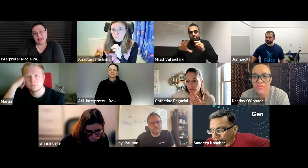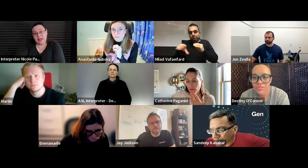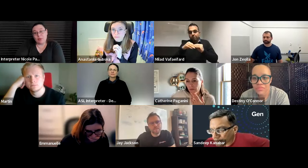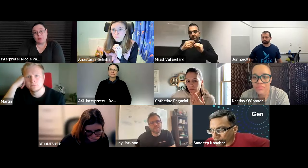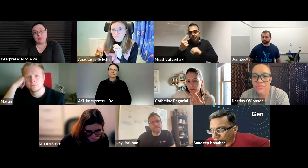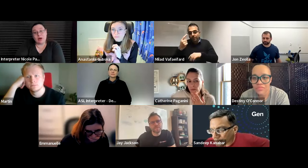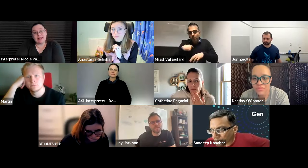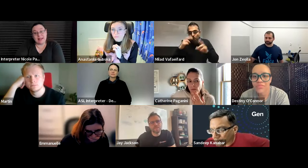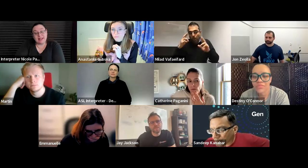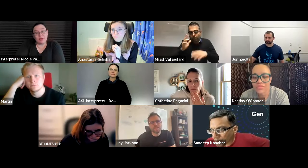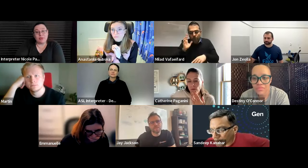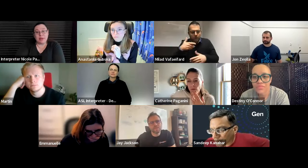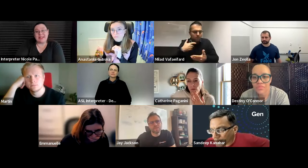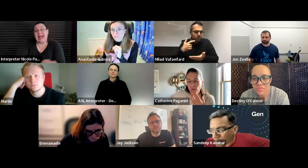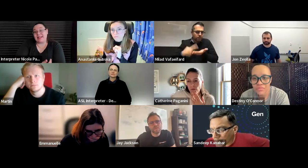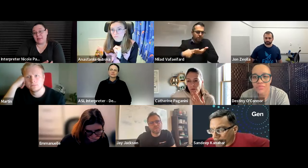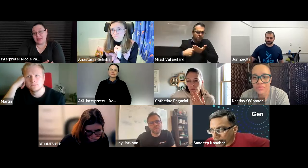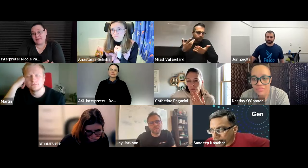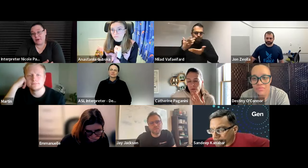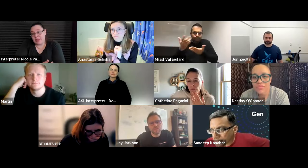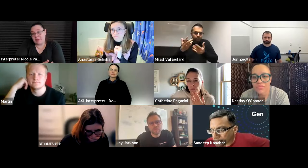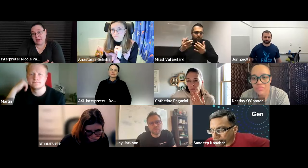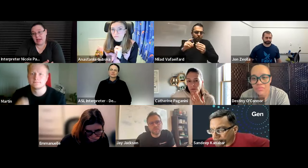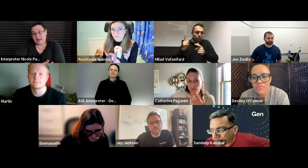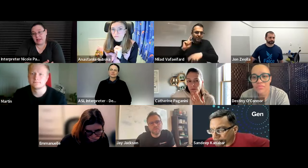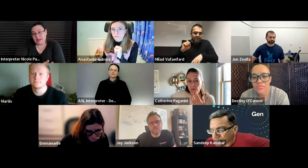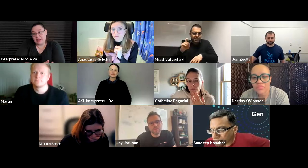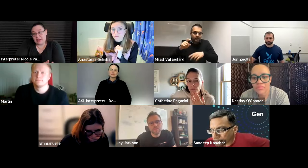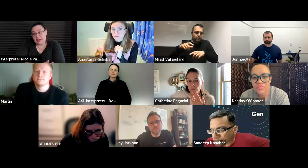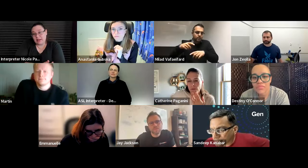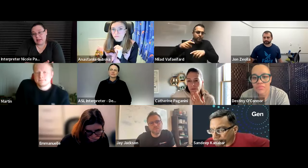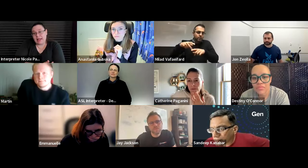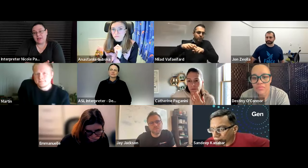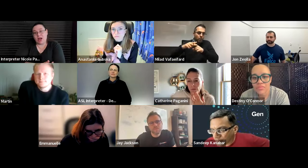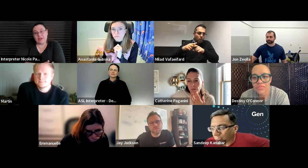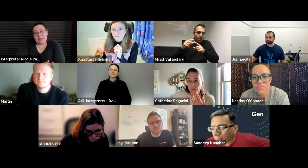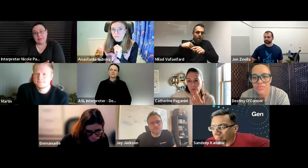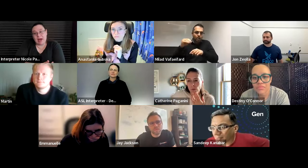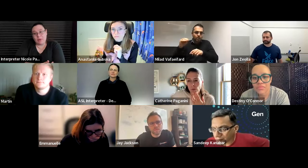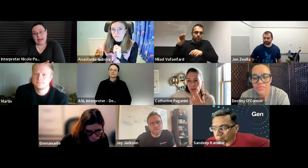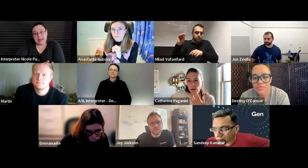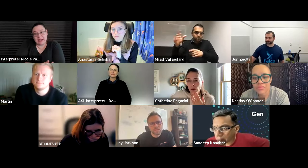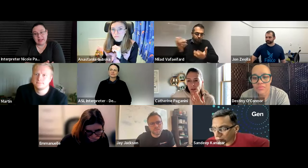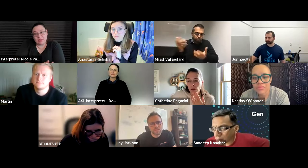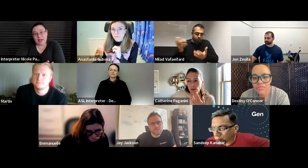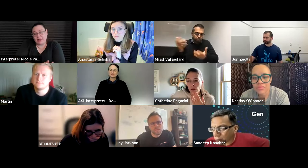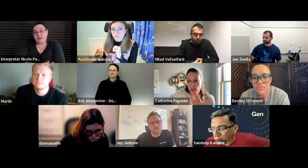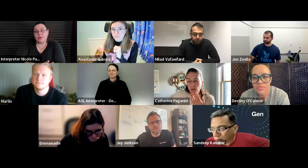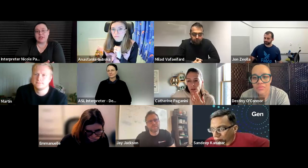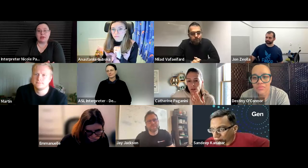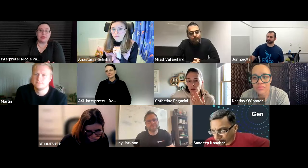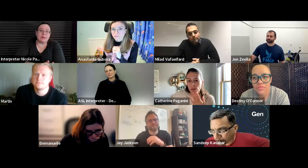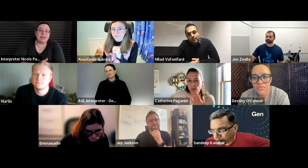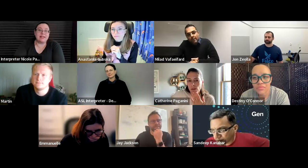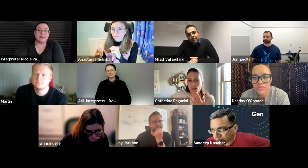it will be more accessible they'll be able to add something for me but i can talk with them about what i need what